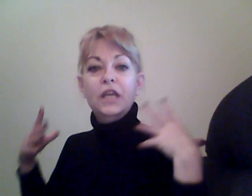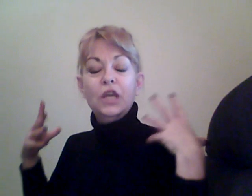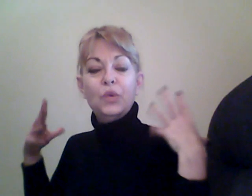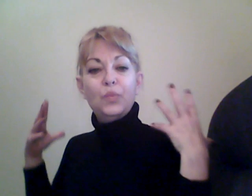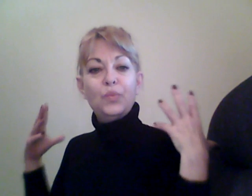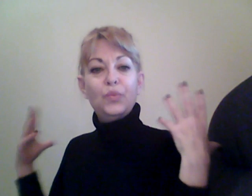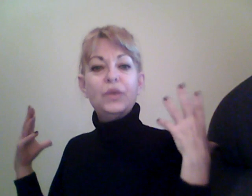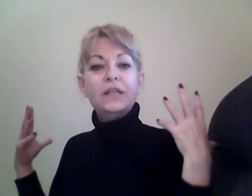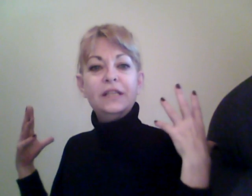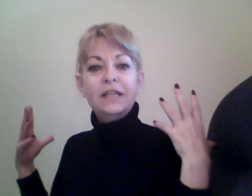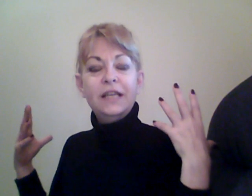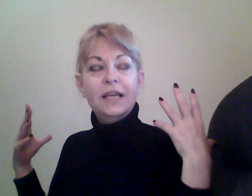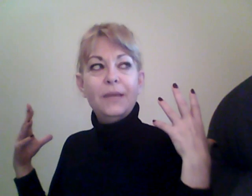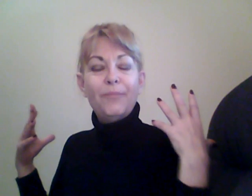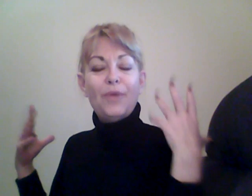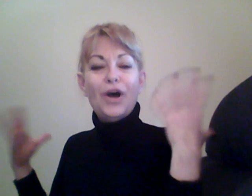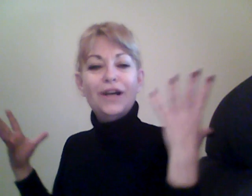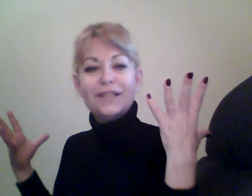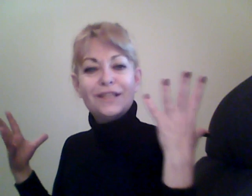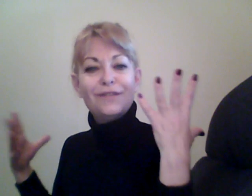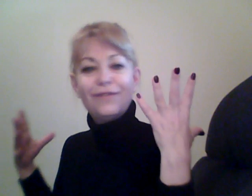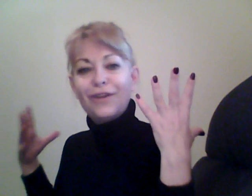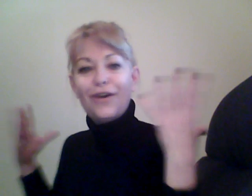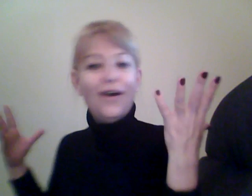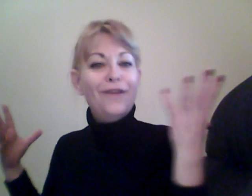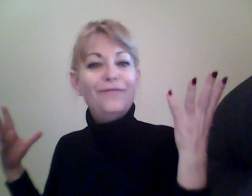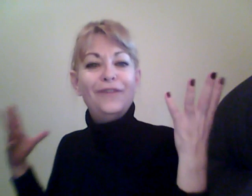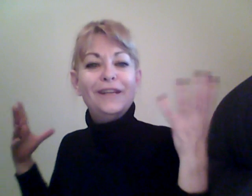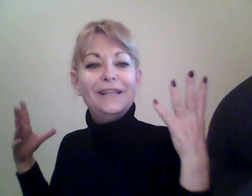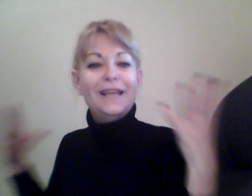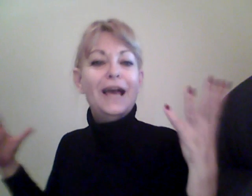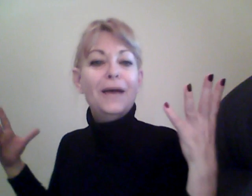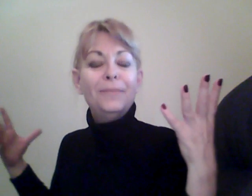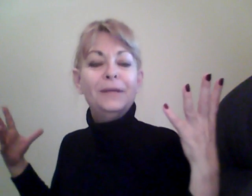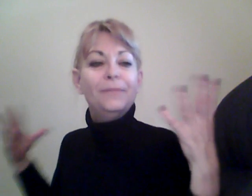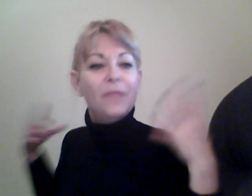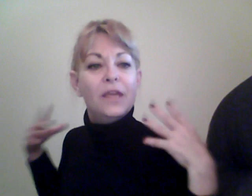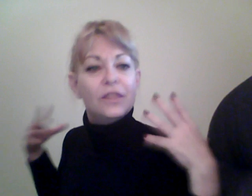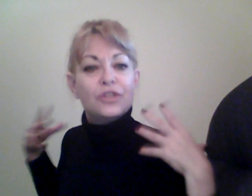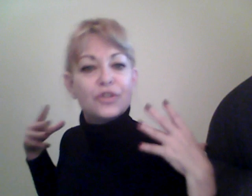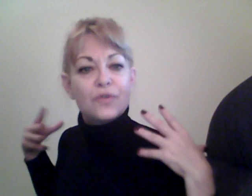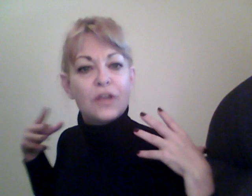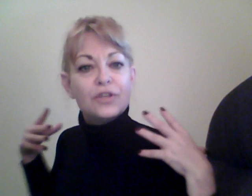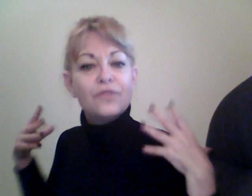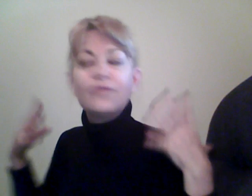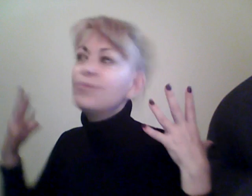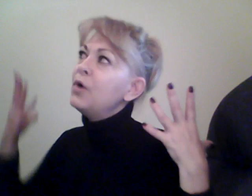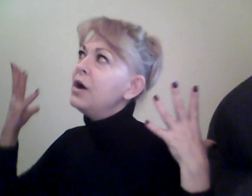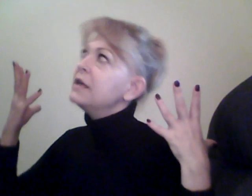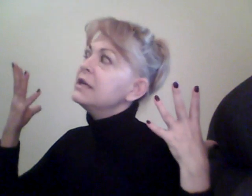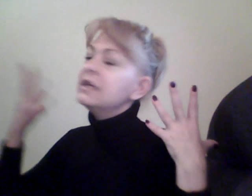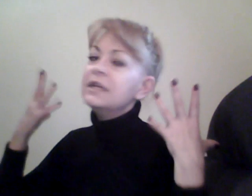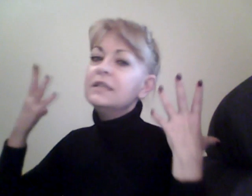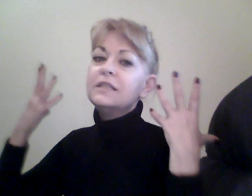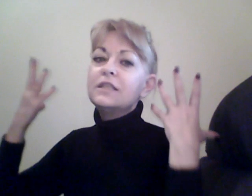really, positive and confident and happy, the structure of the body is